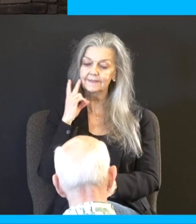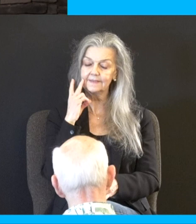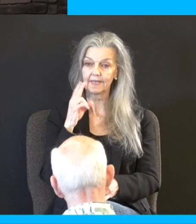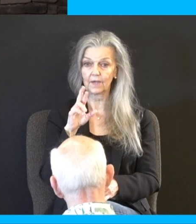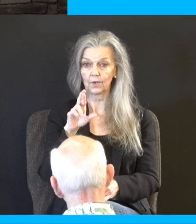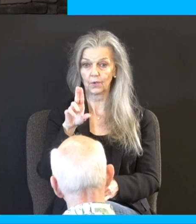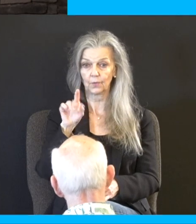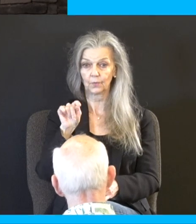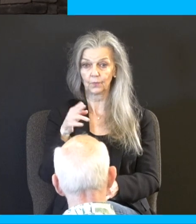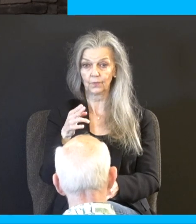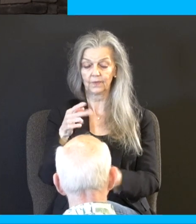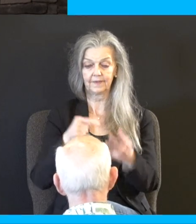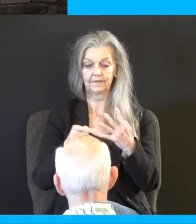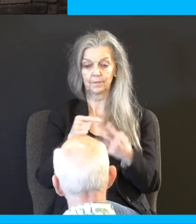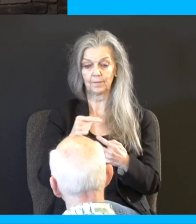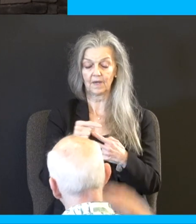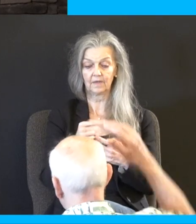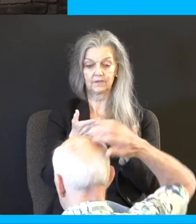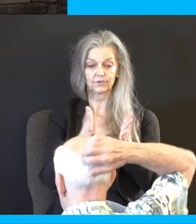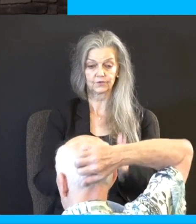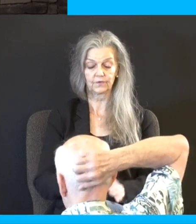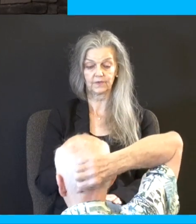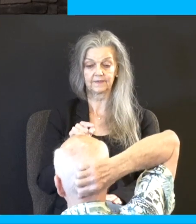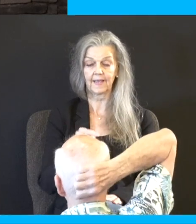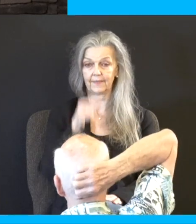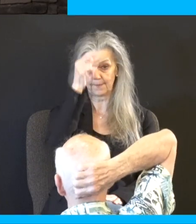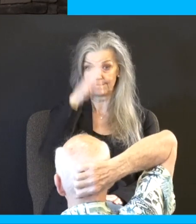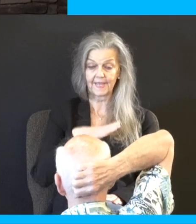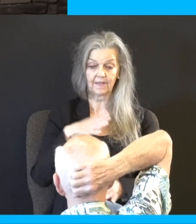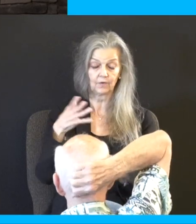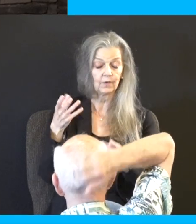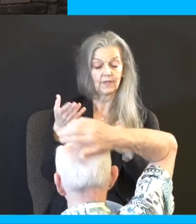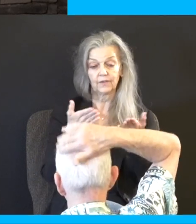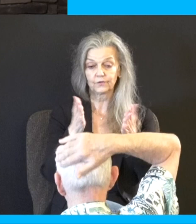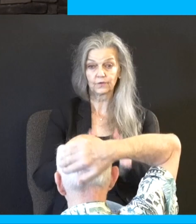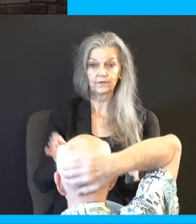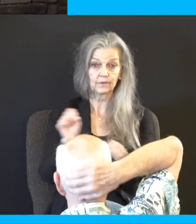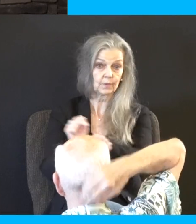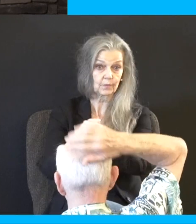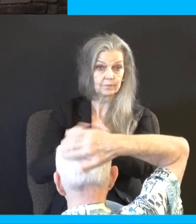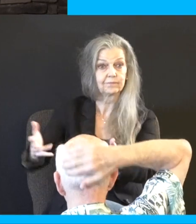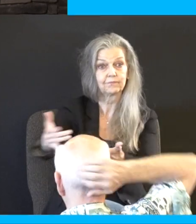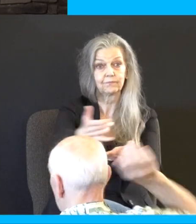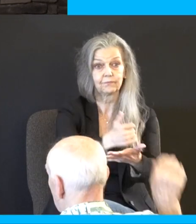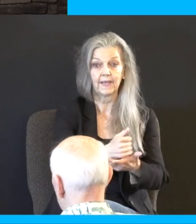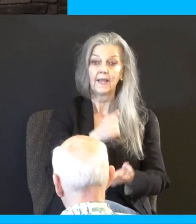among Boaz's servants, and he has the male servants who are harvesting, but he also has handmaidens, and they're involved in the harvesting